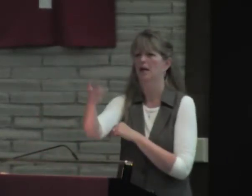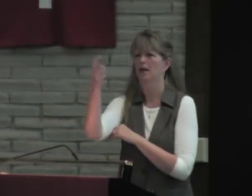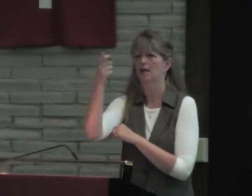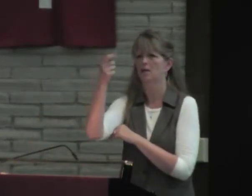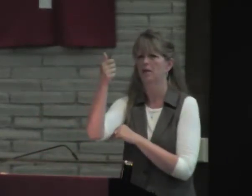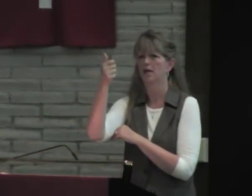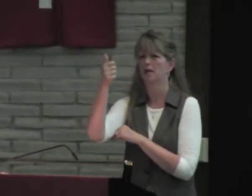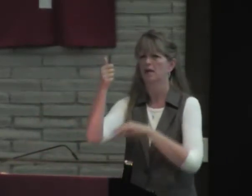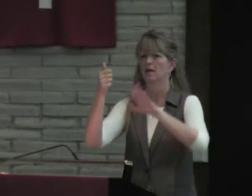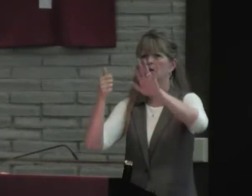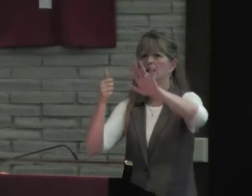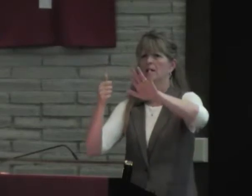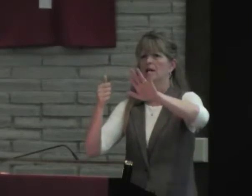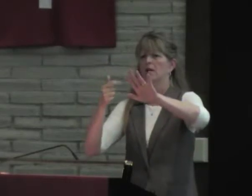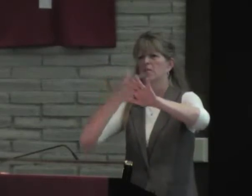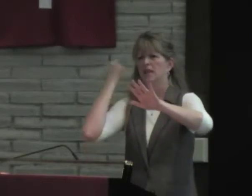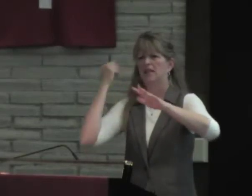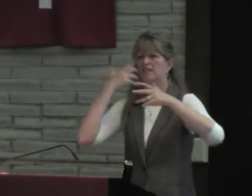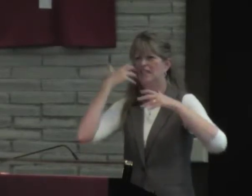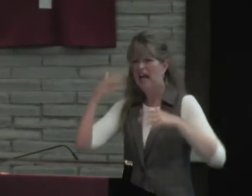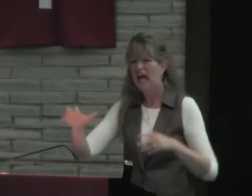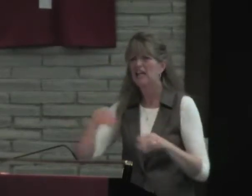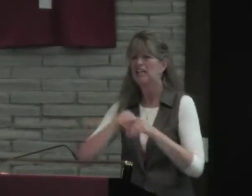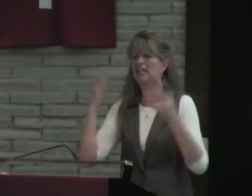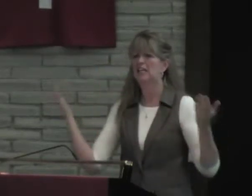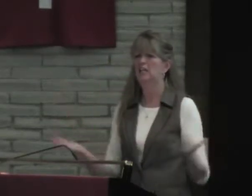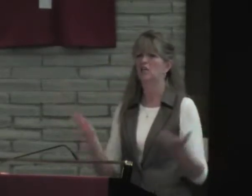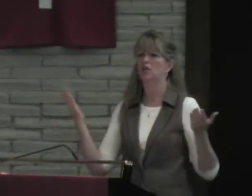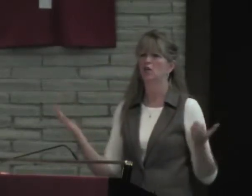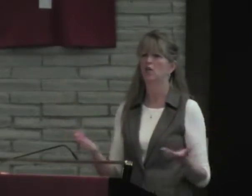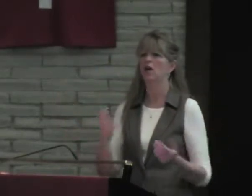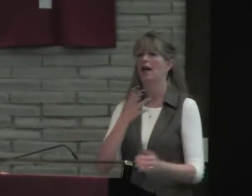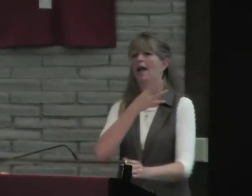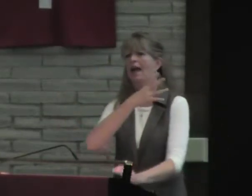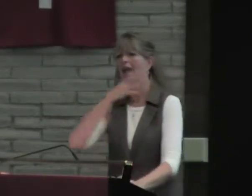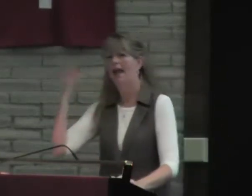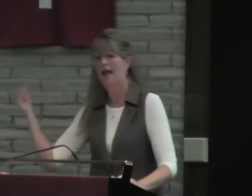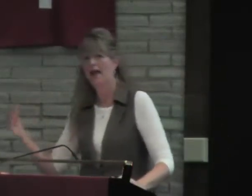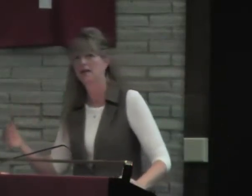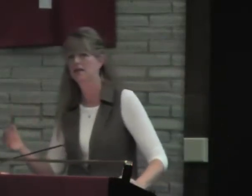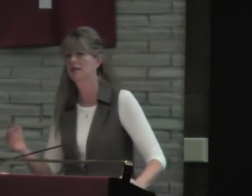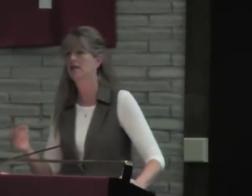So I'm going to jump ahead just a little bit because it's hot in here and,